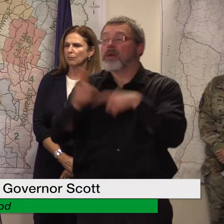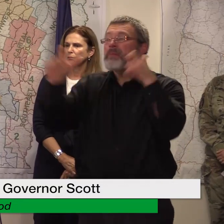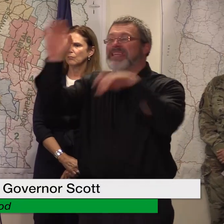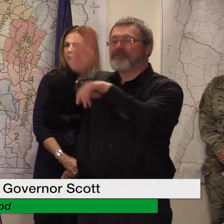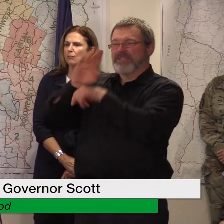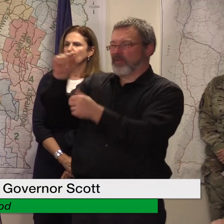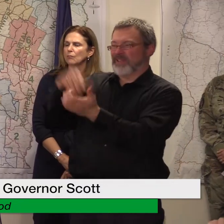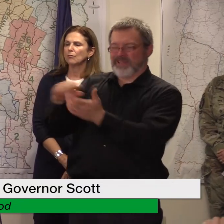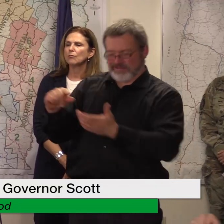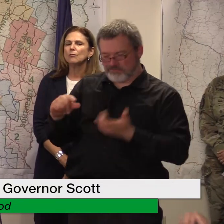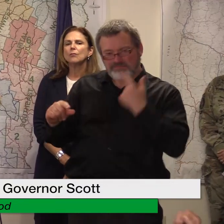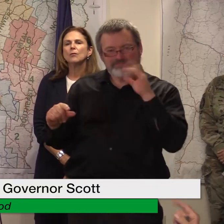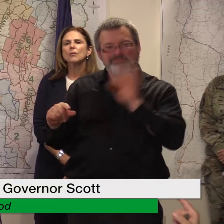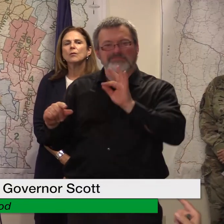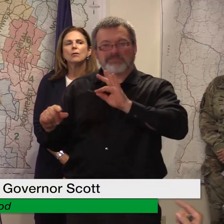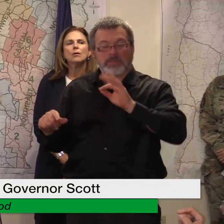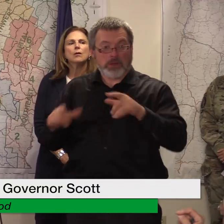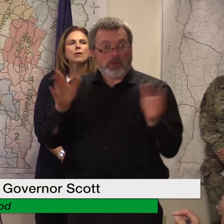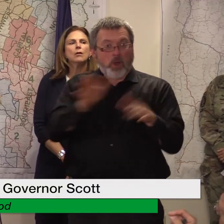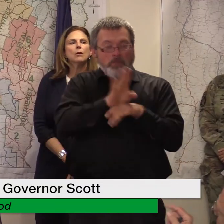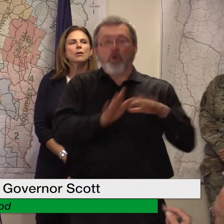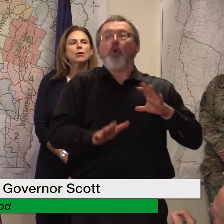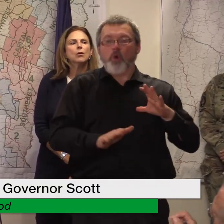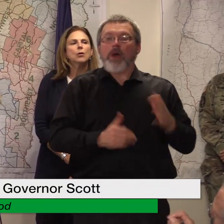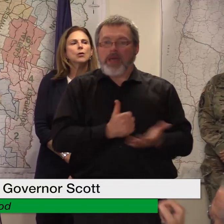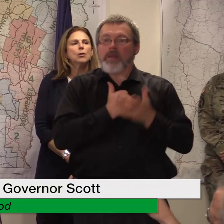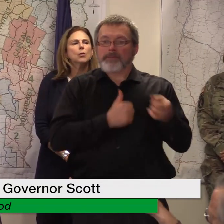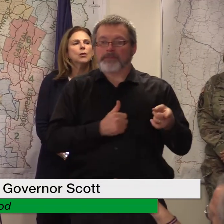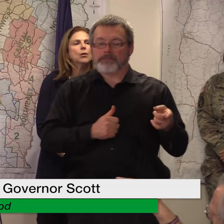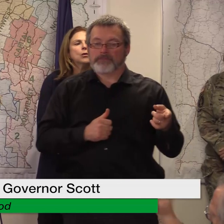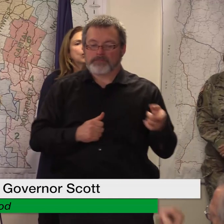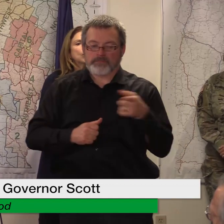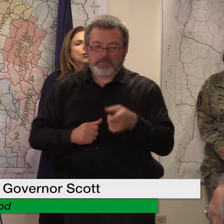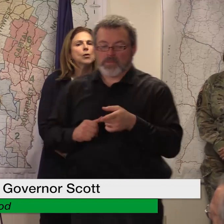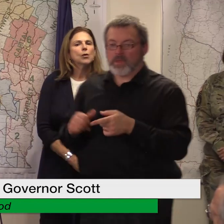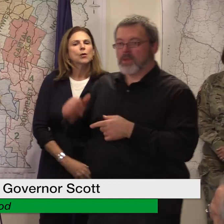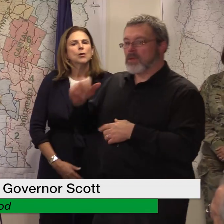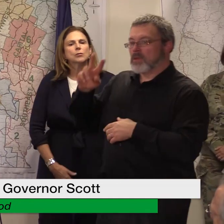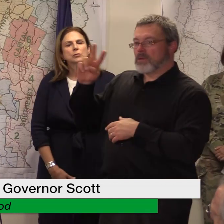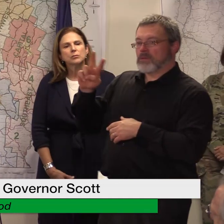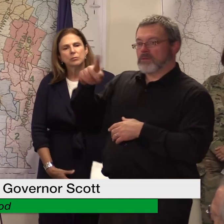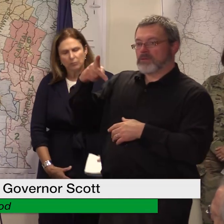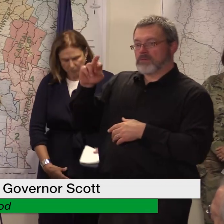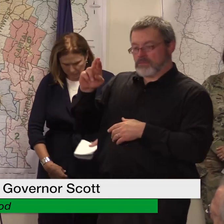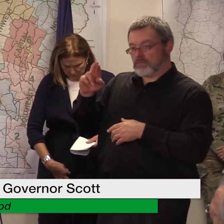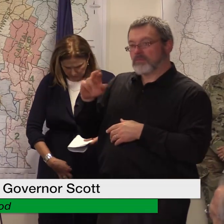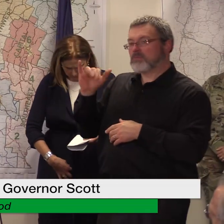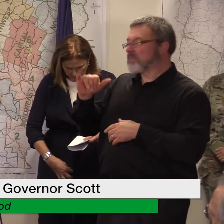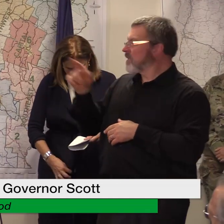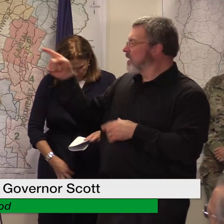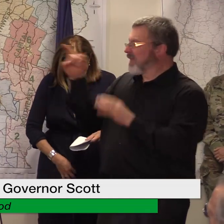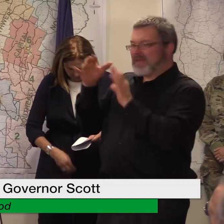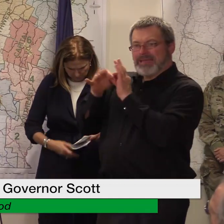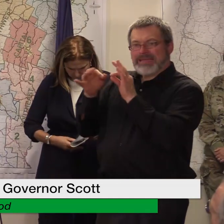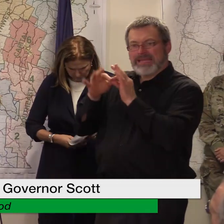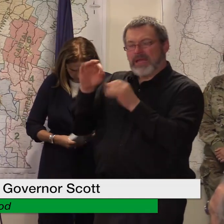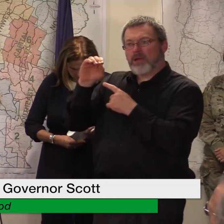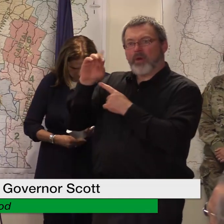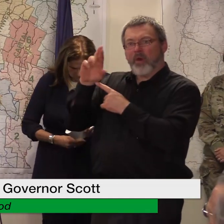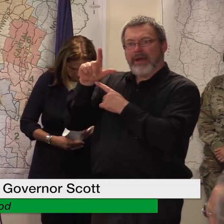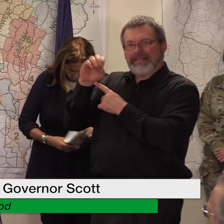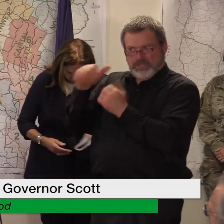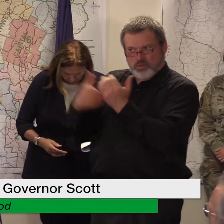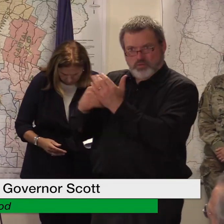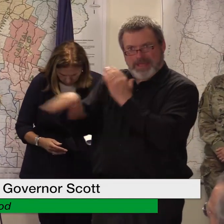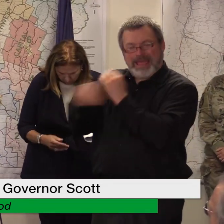them skewed in a way what can people in orleans county is probably best for you what do people in